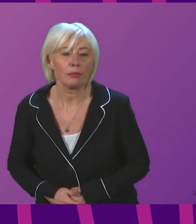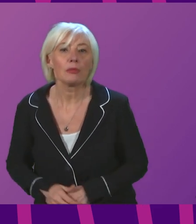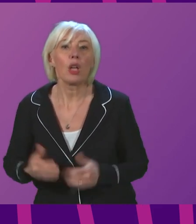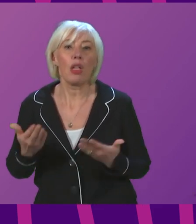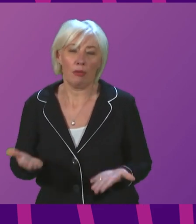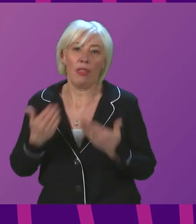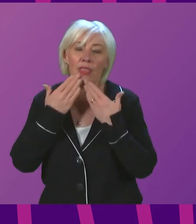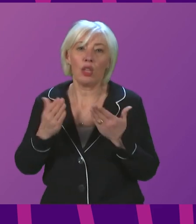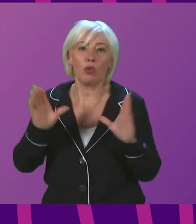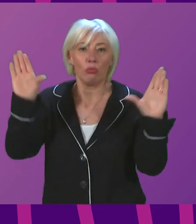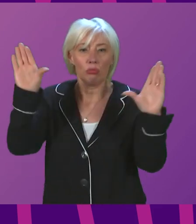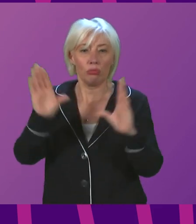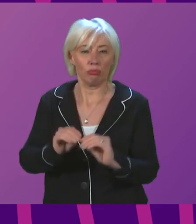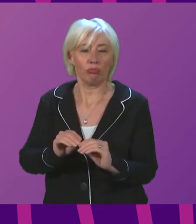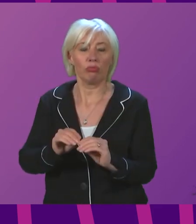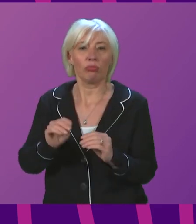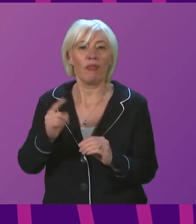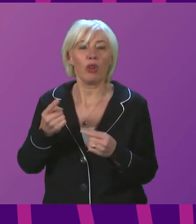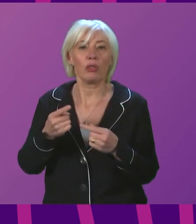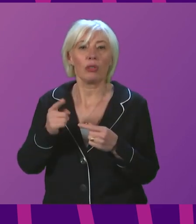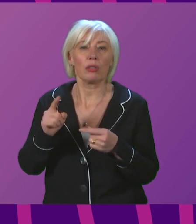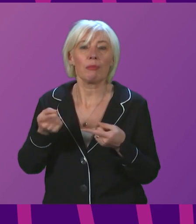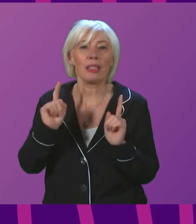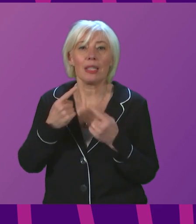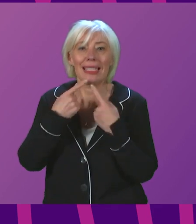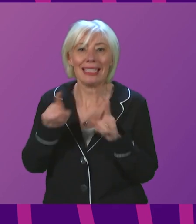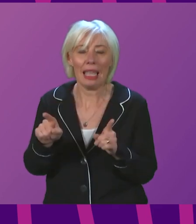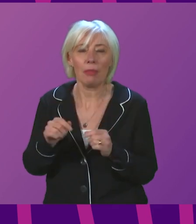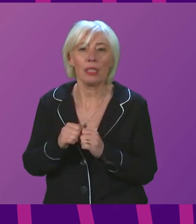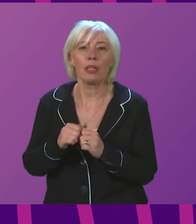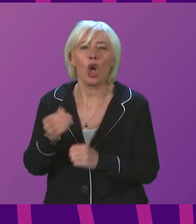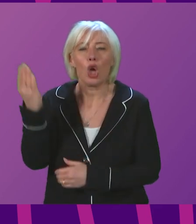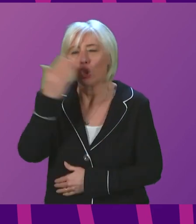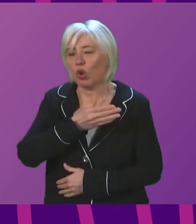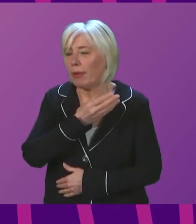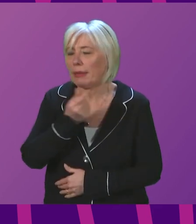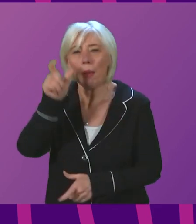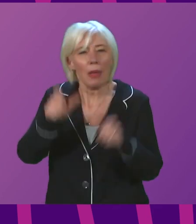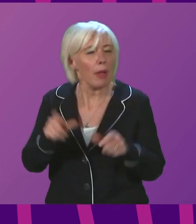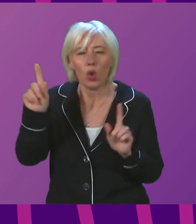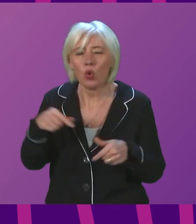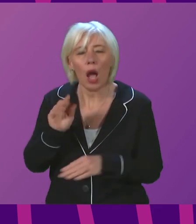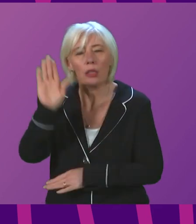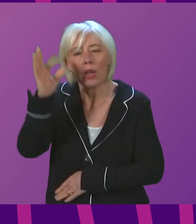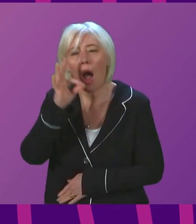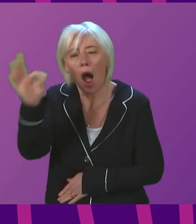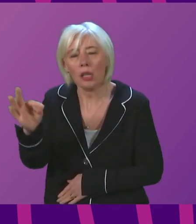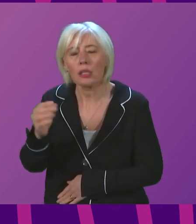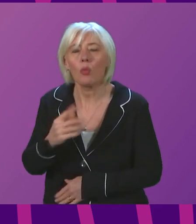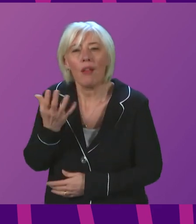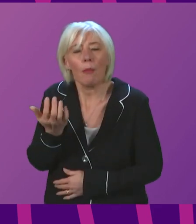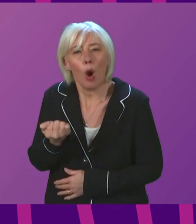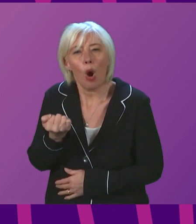That concludes the First Minister's statement, Covid-19 update. My apologies to those members I was unable to take. There will be a short pause before the next item of business.